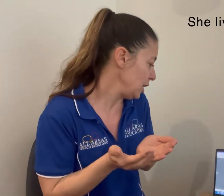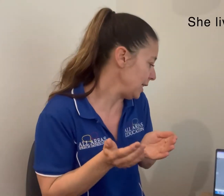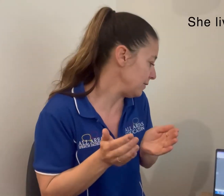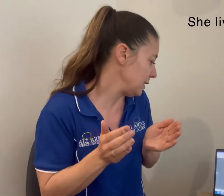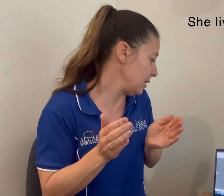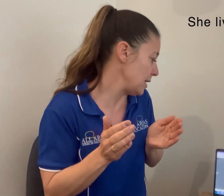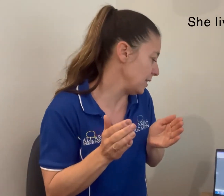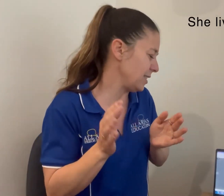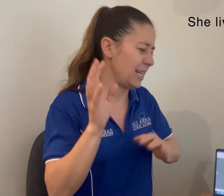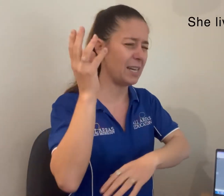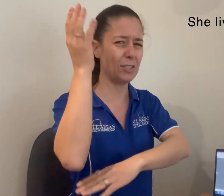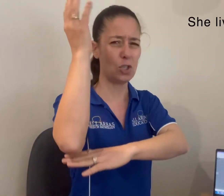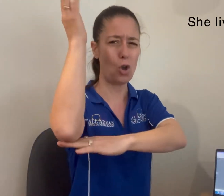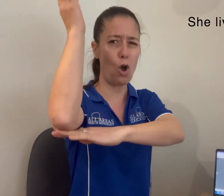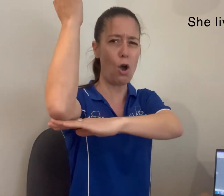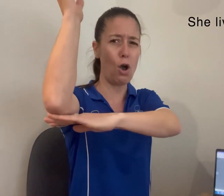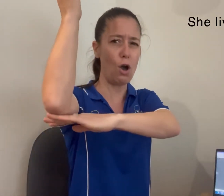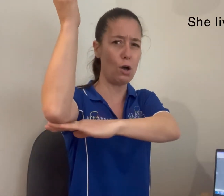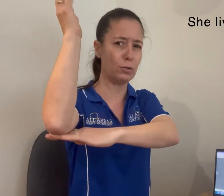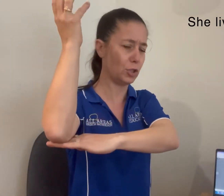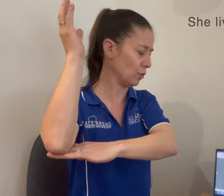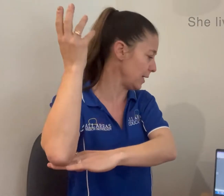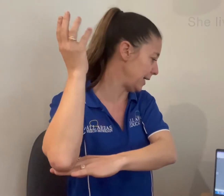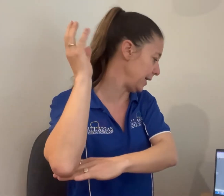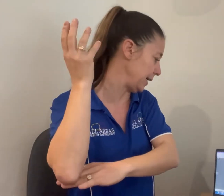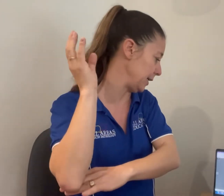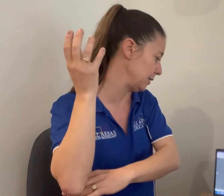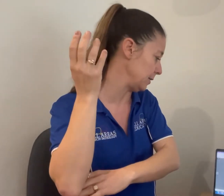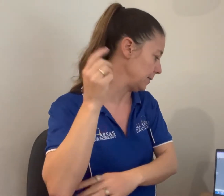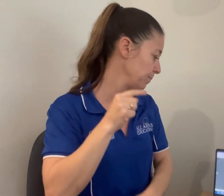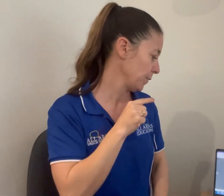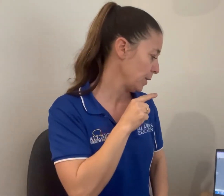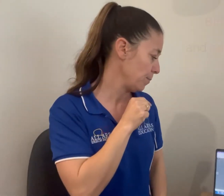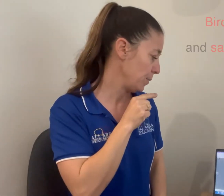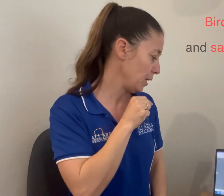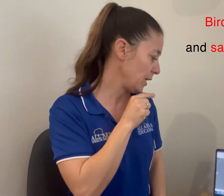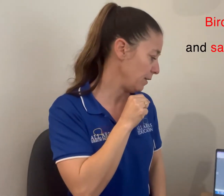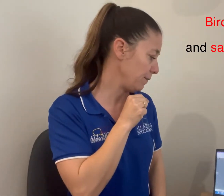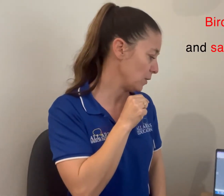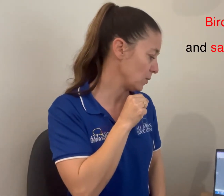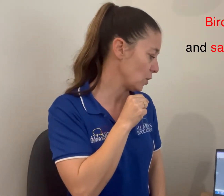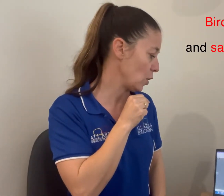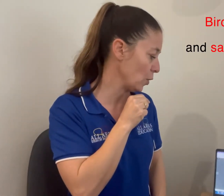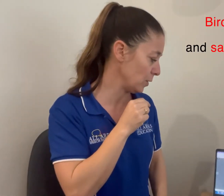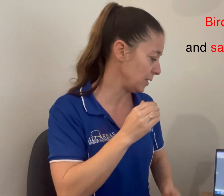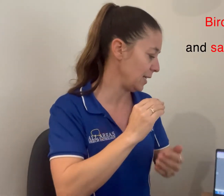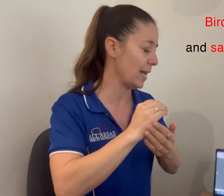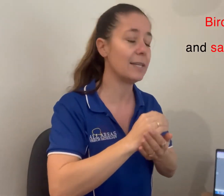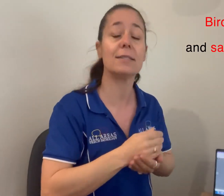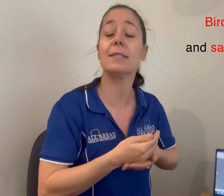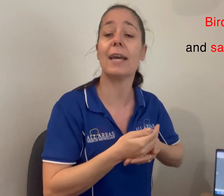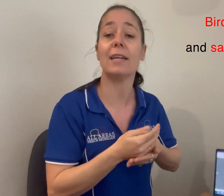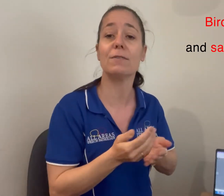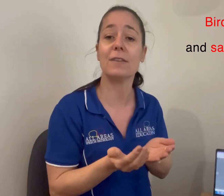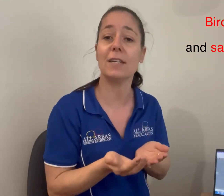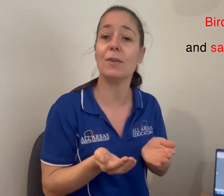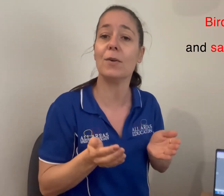lives in a nest in a tall tree. Birdie feels cozy and safe in her